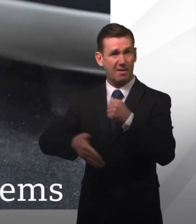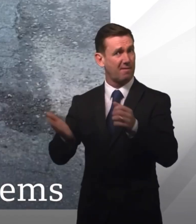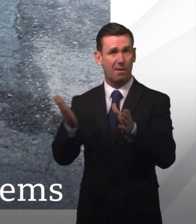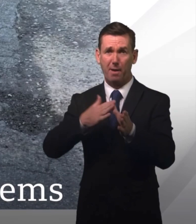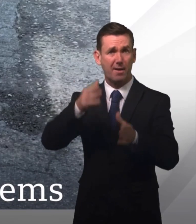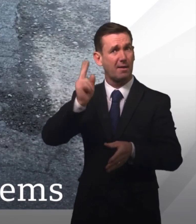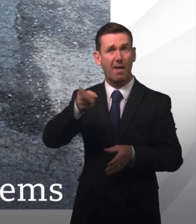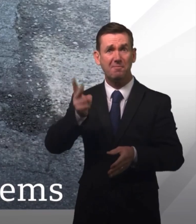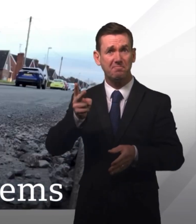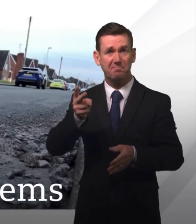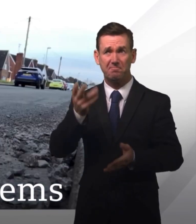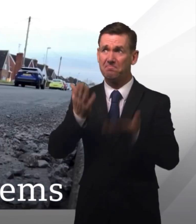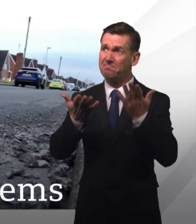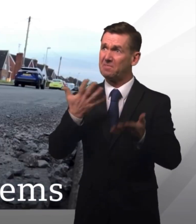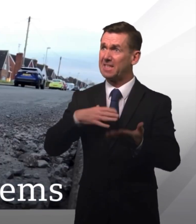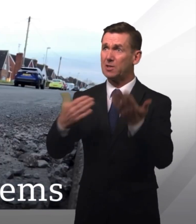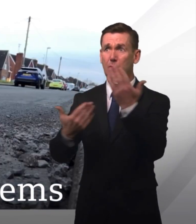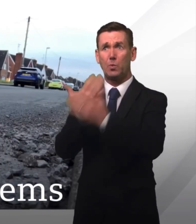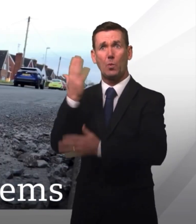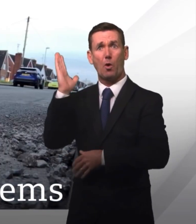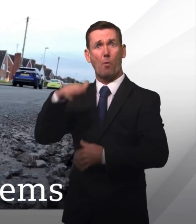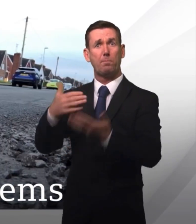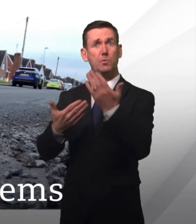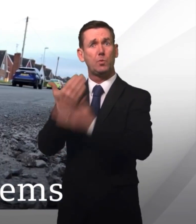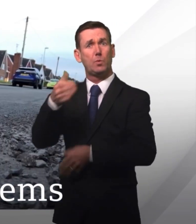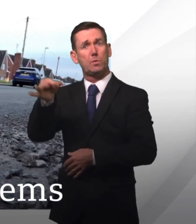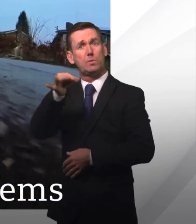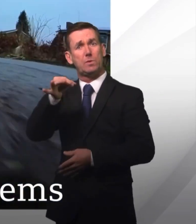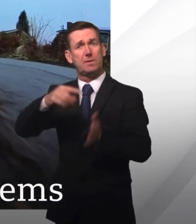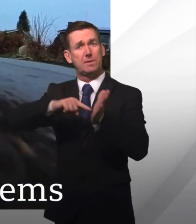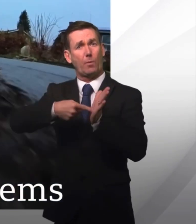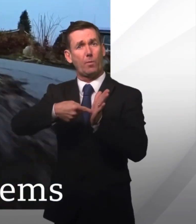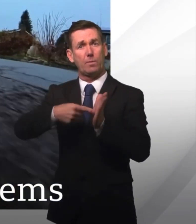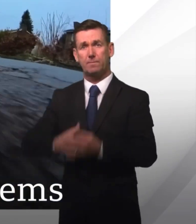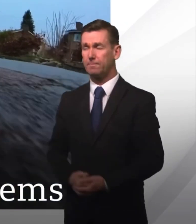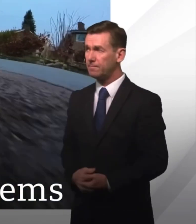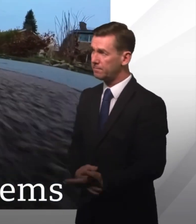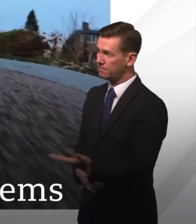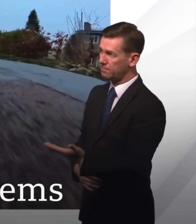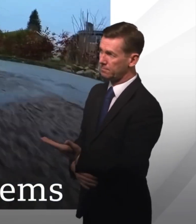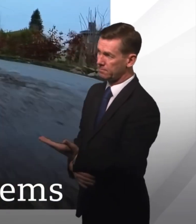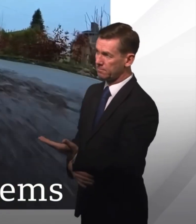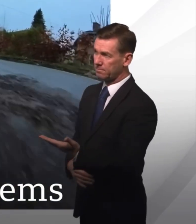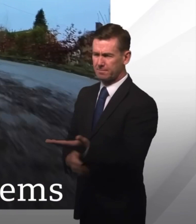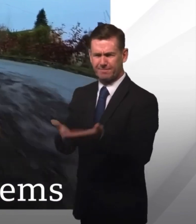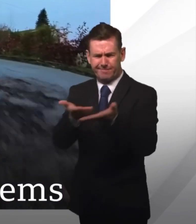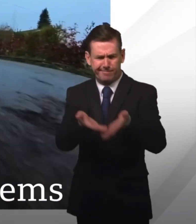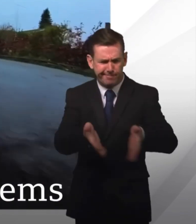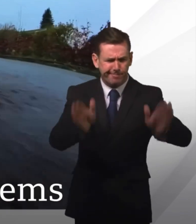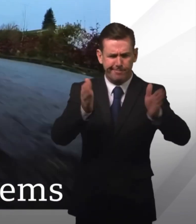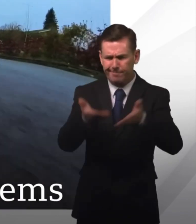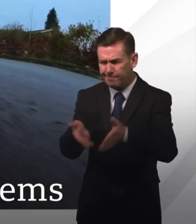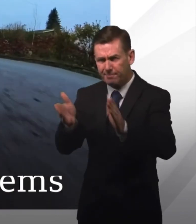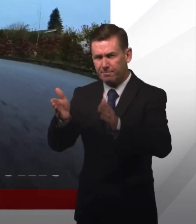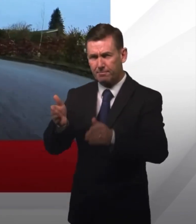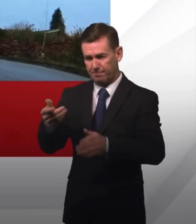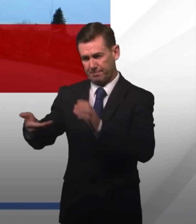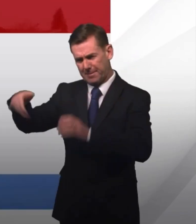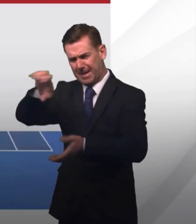Pouring money into potholes, but scientists say one solution could be roads that mend themselves.